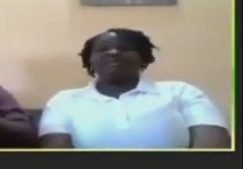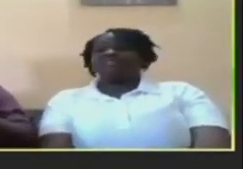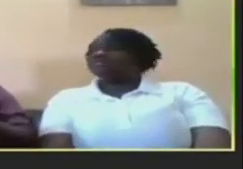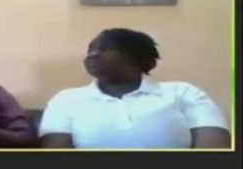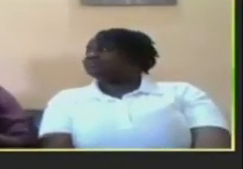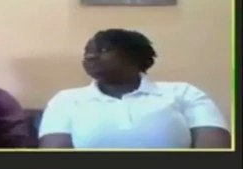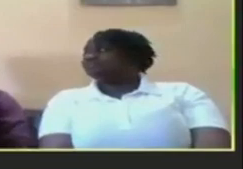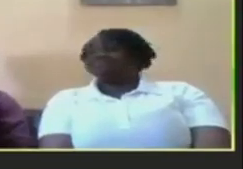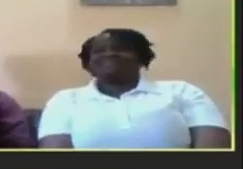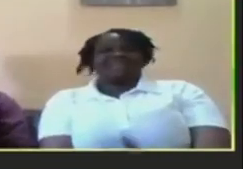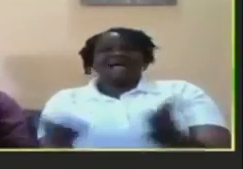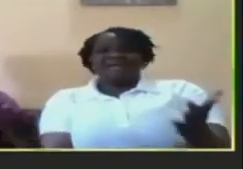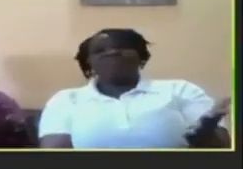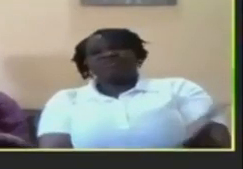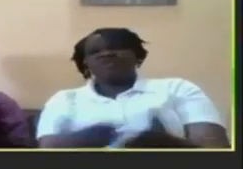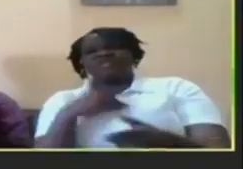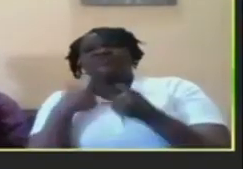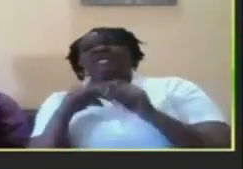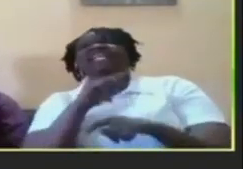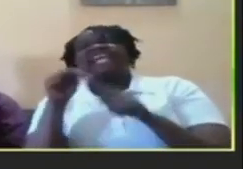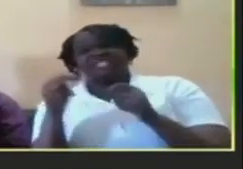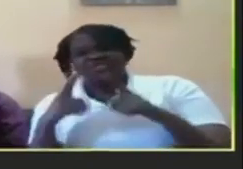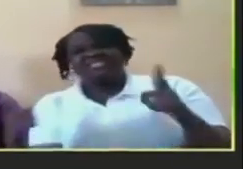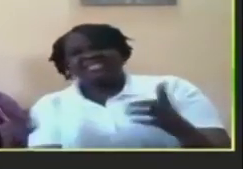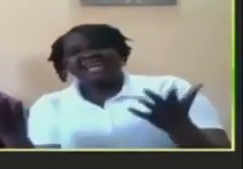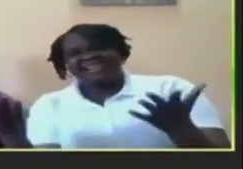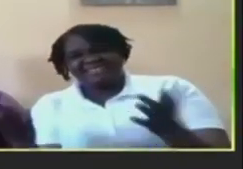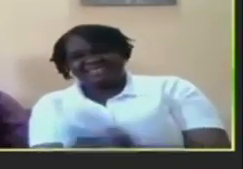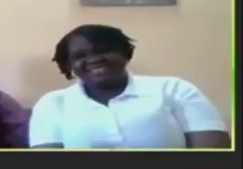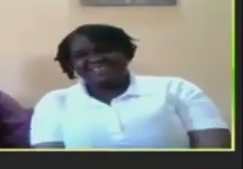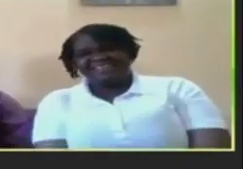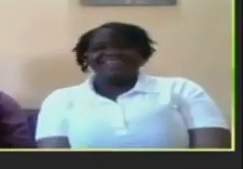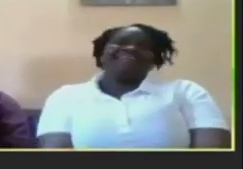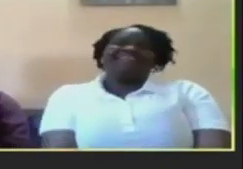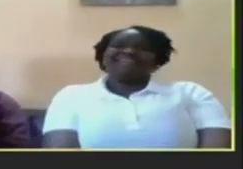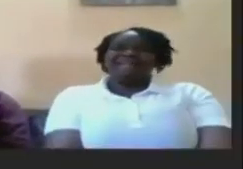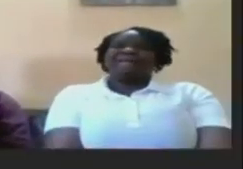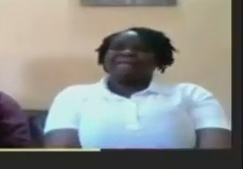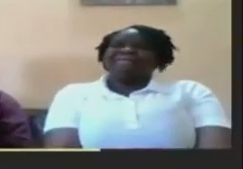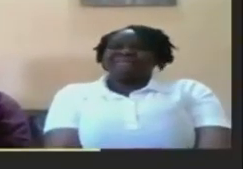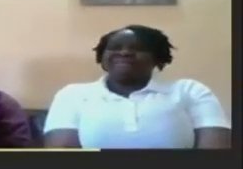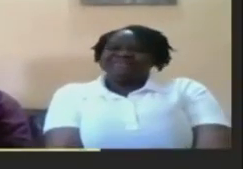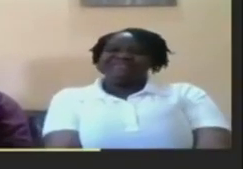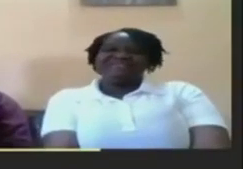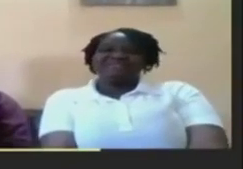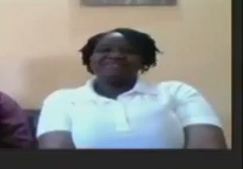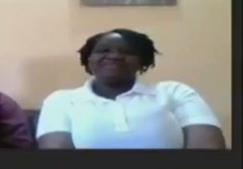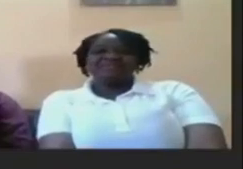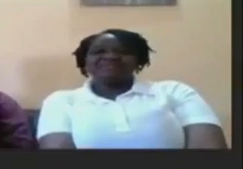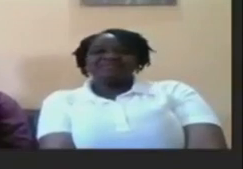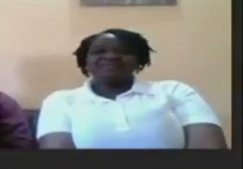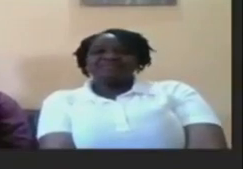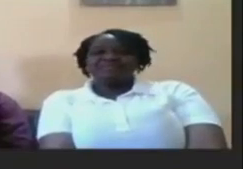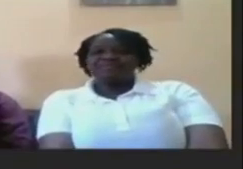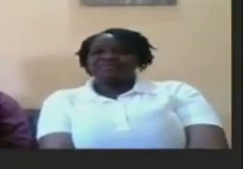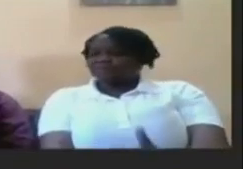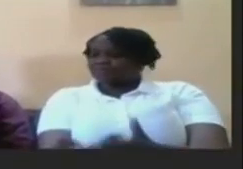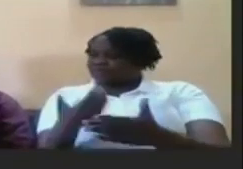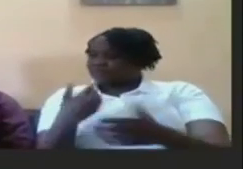and of course we are natural signers right and and before we get into this last question